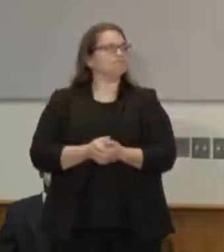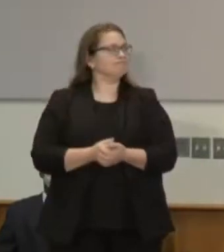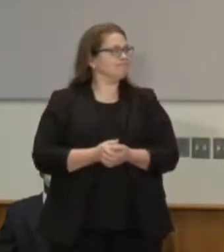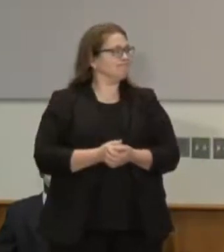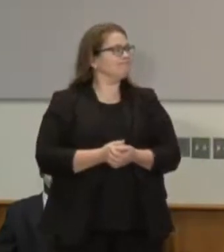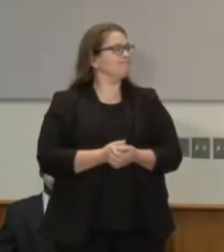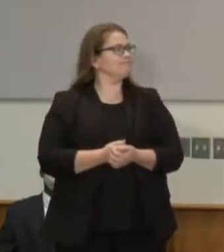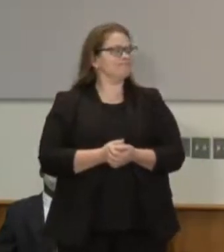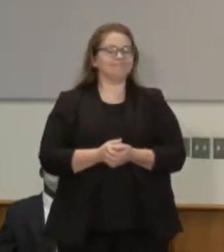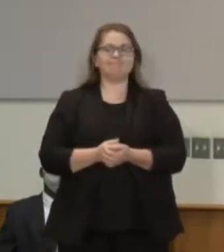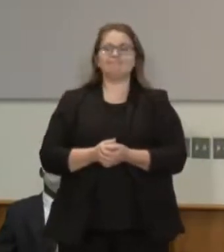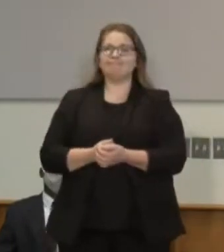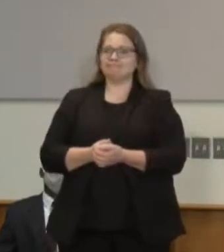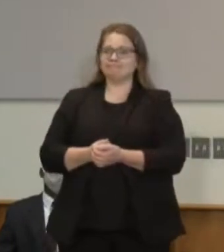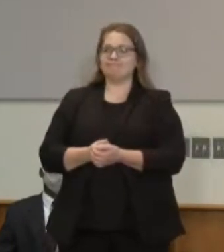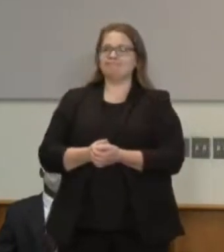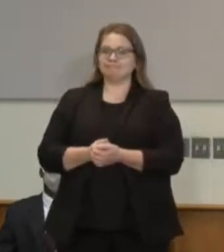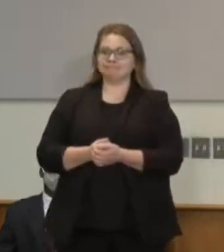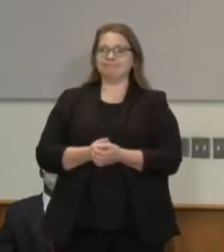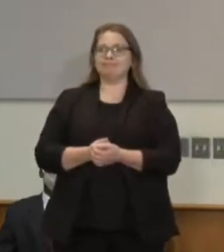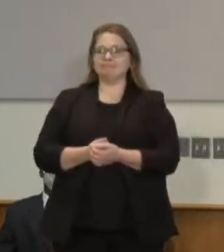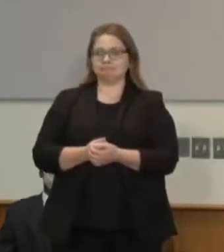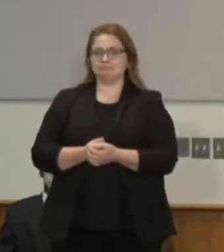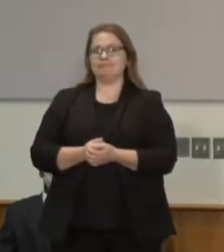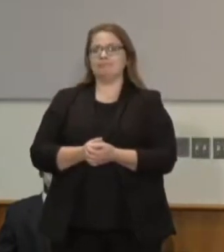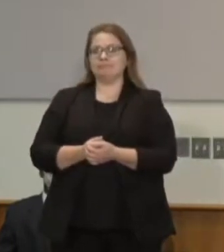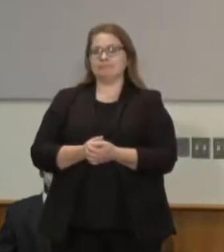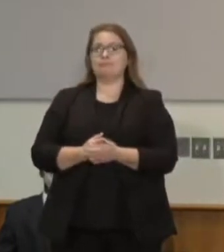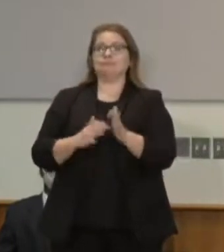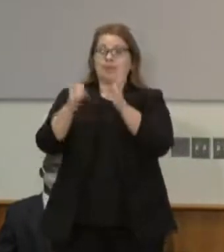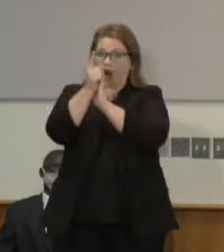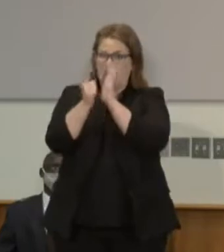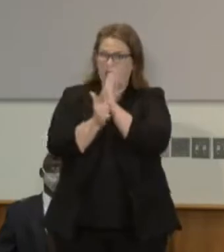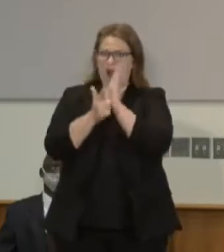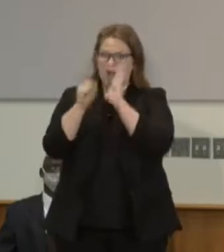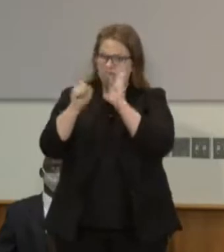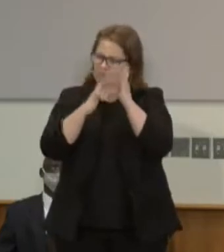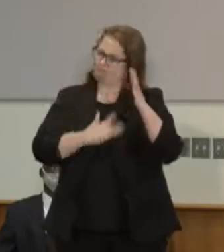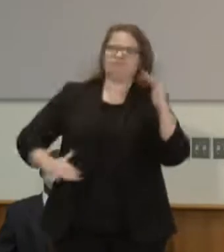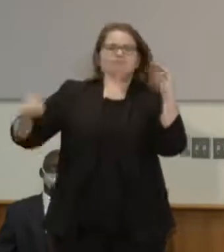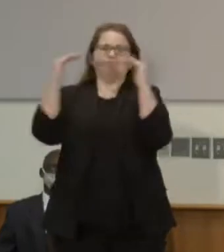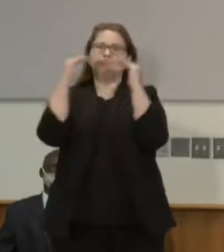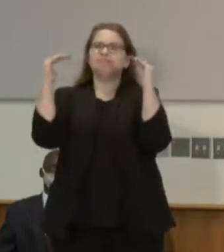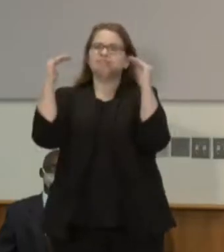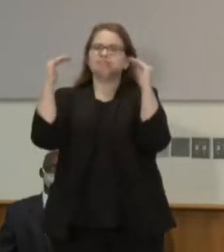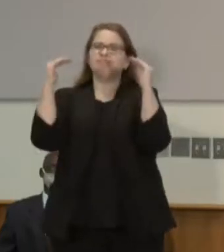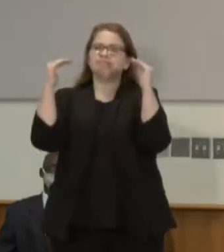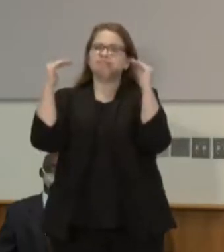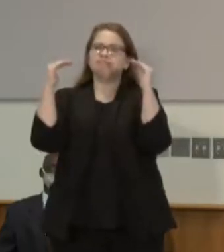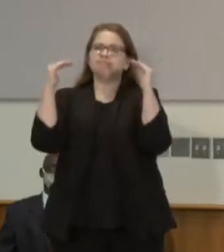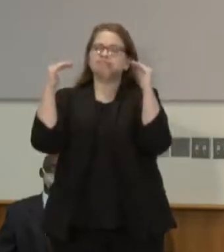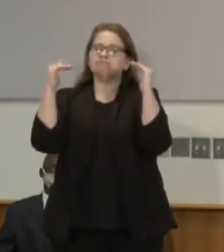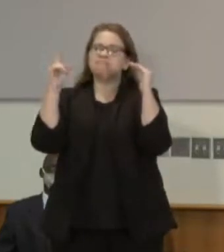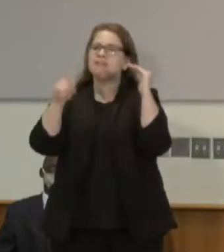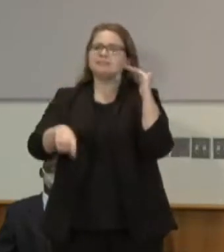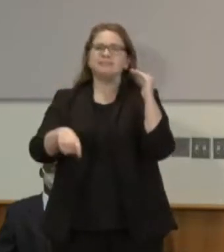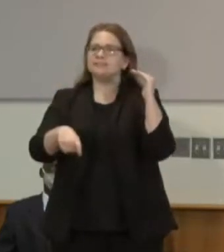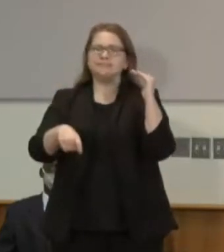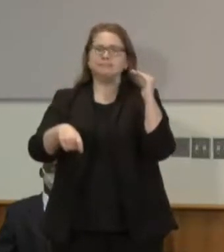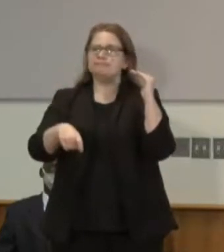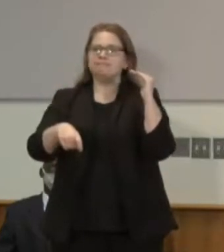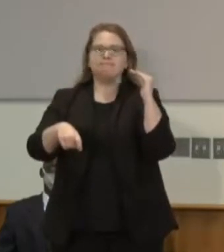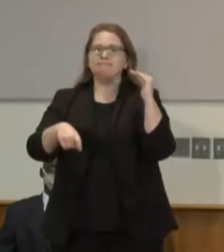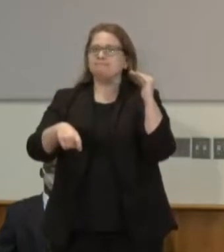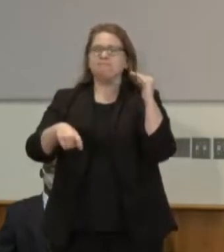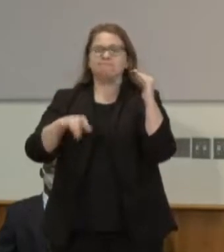justice under the law equal justice under the law that's what we're asking for